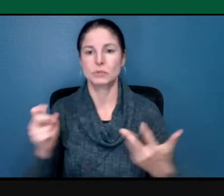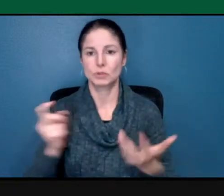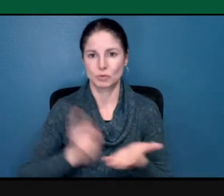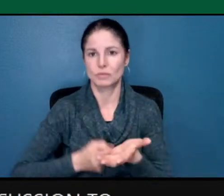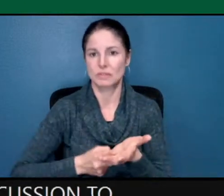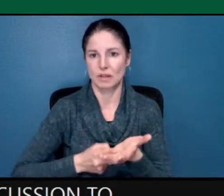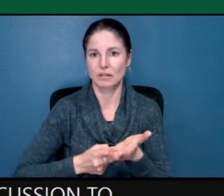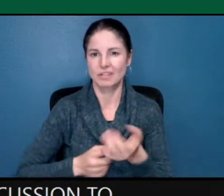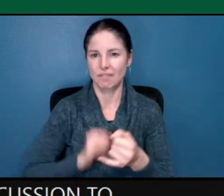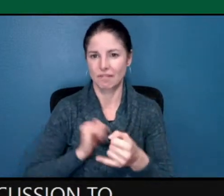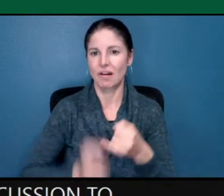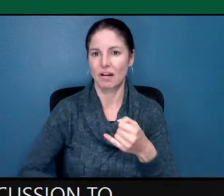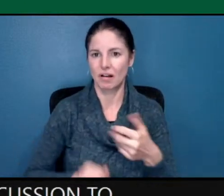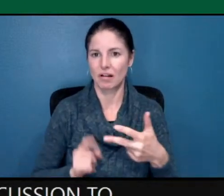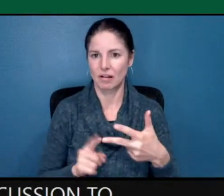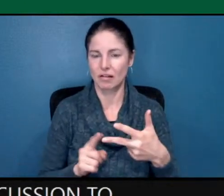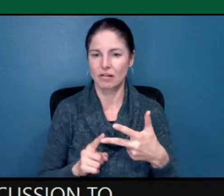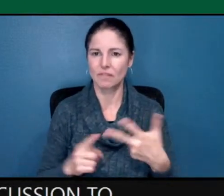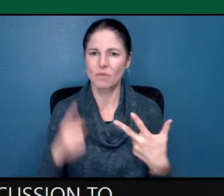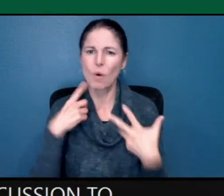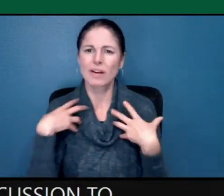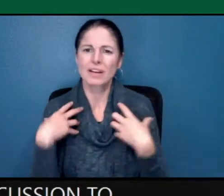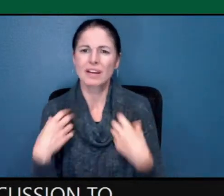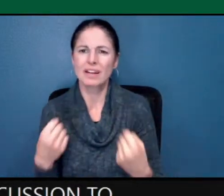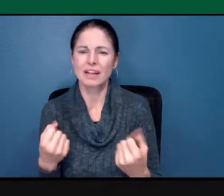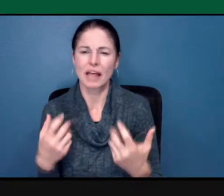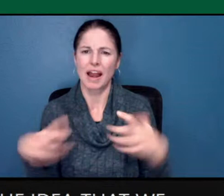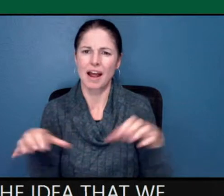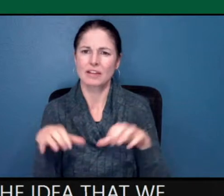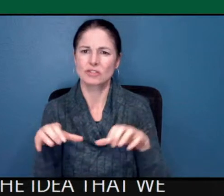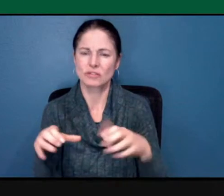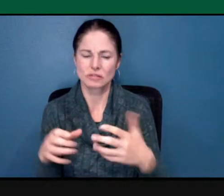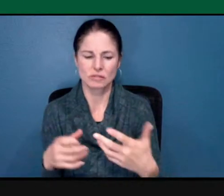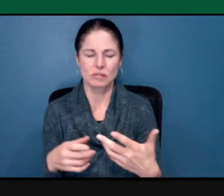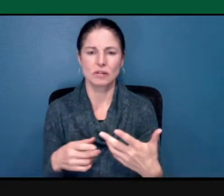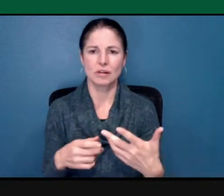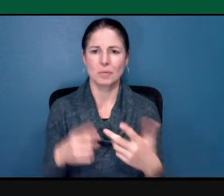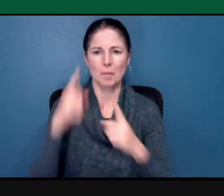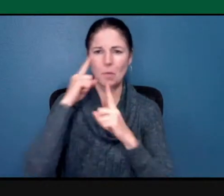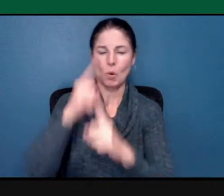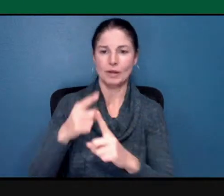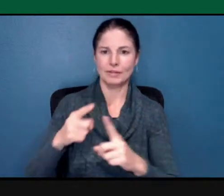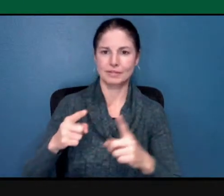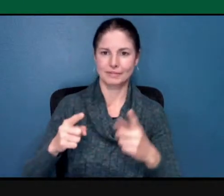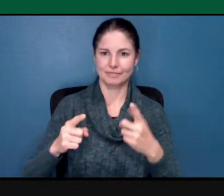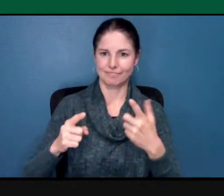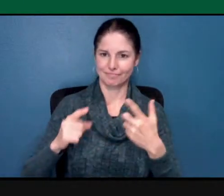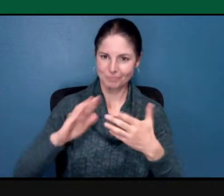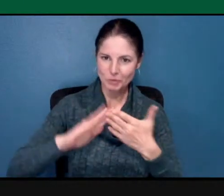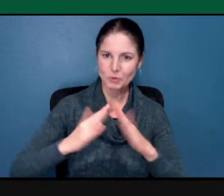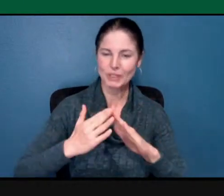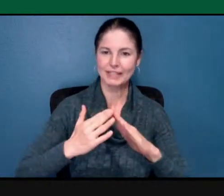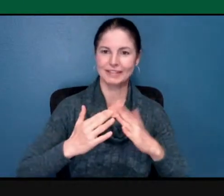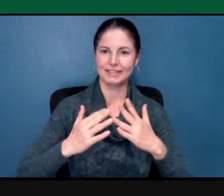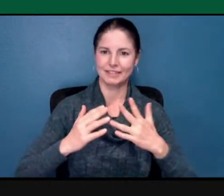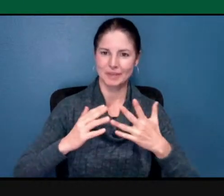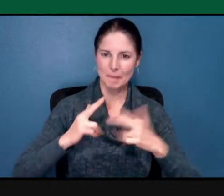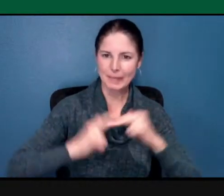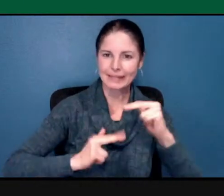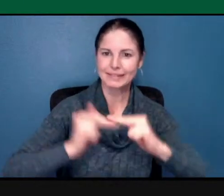The idea that we're building community. There is a very diverse group of people on this stage today. Um,